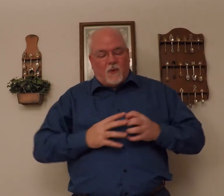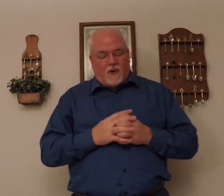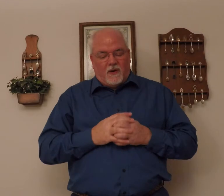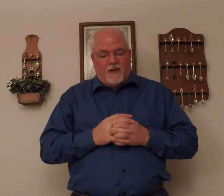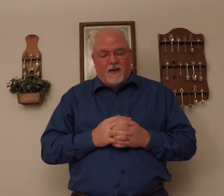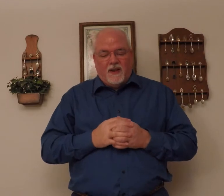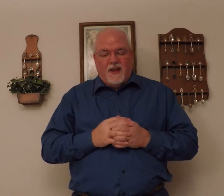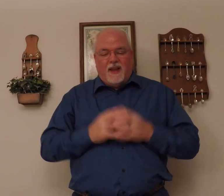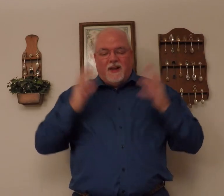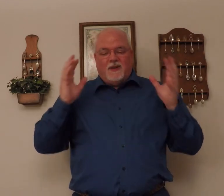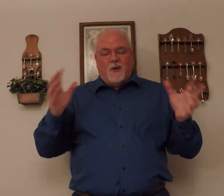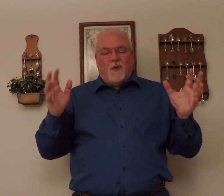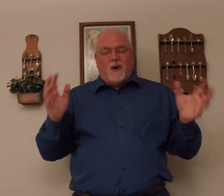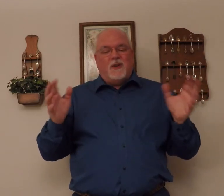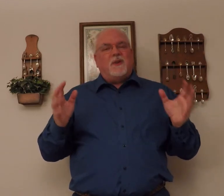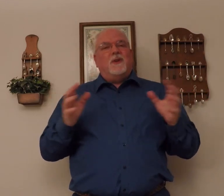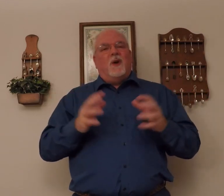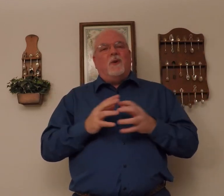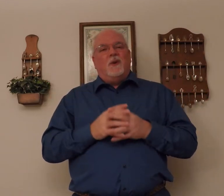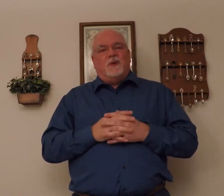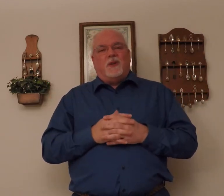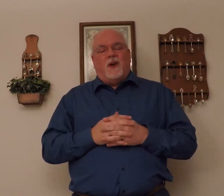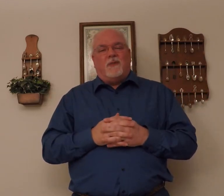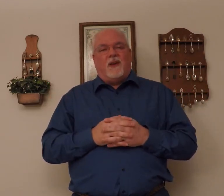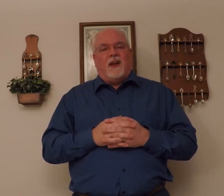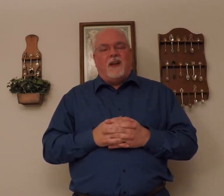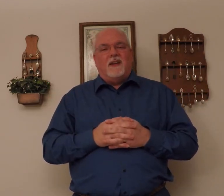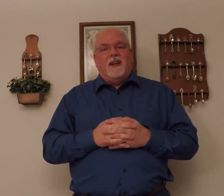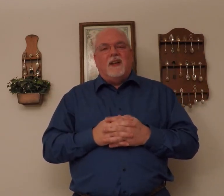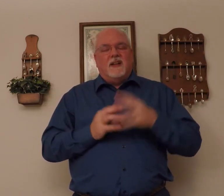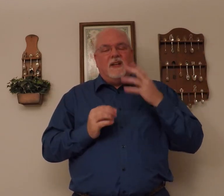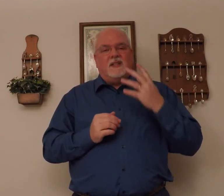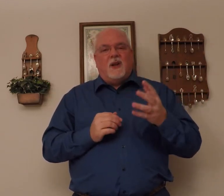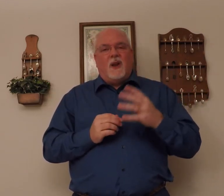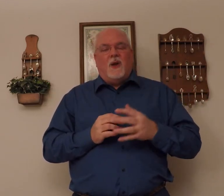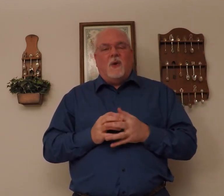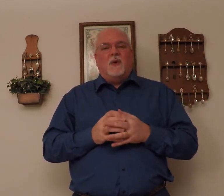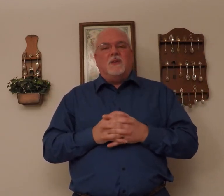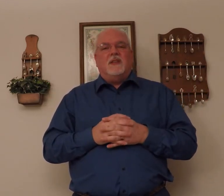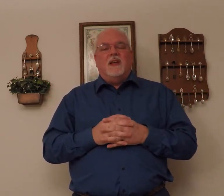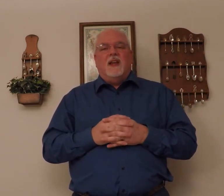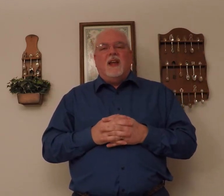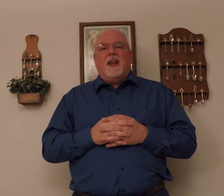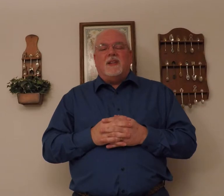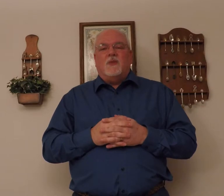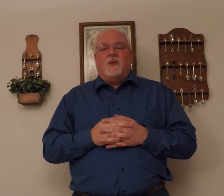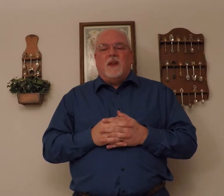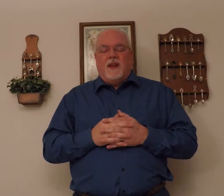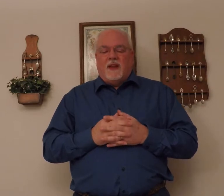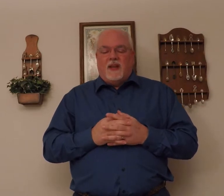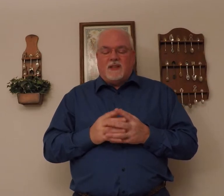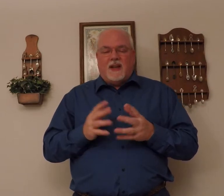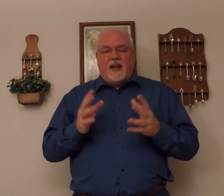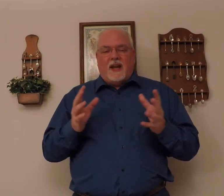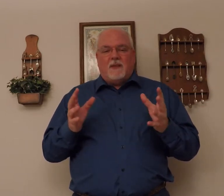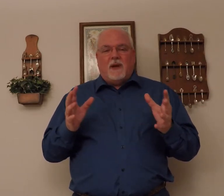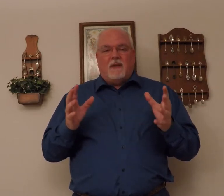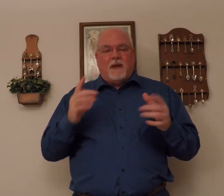word. There's a word that you don't use an awful lot. Disclose. It's kind of like my